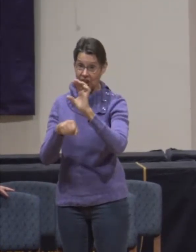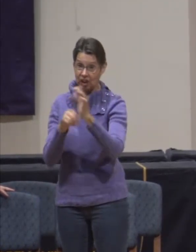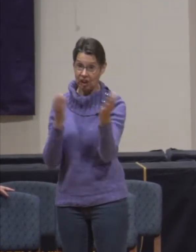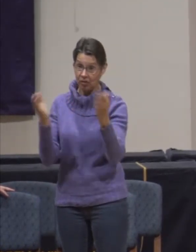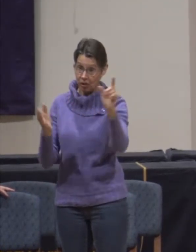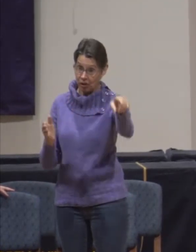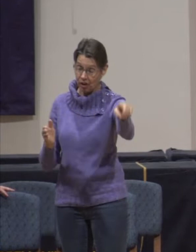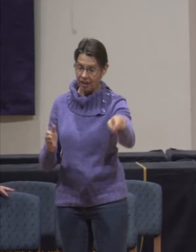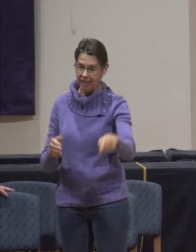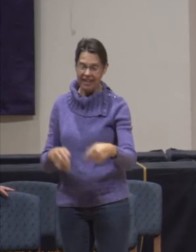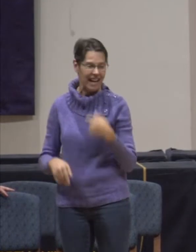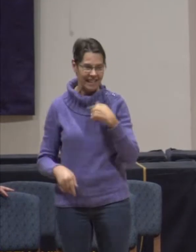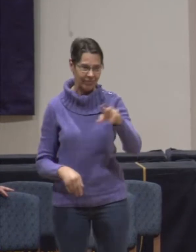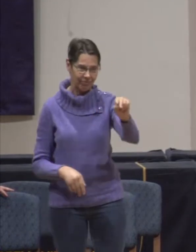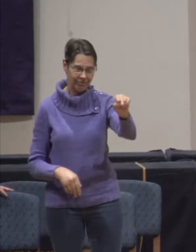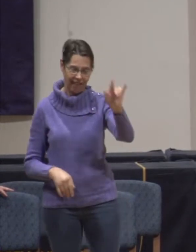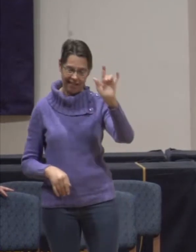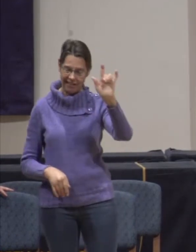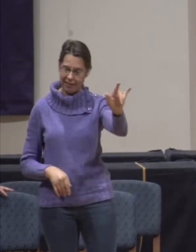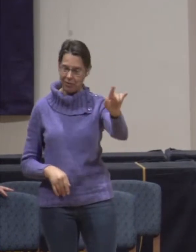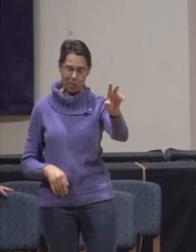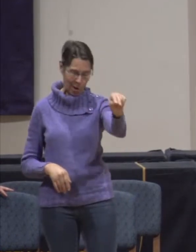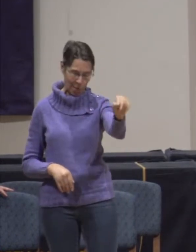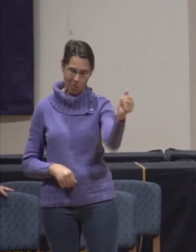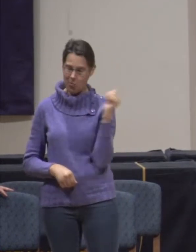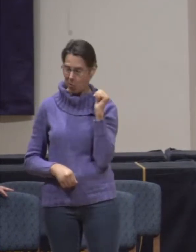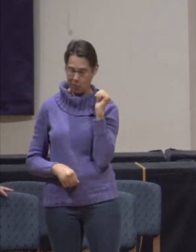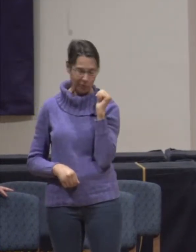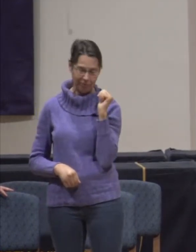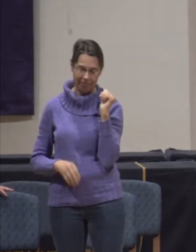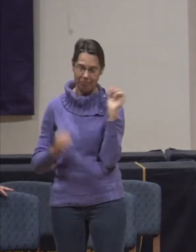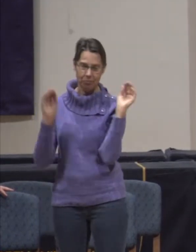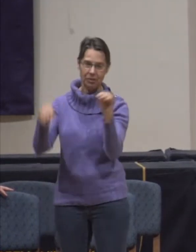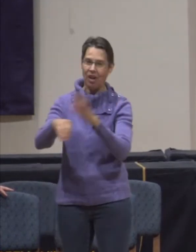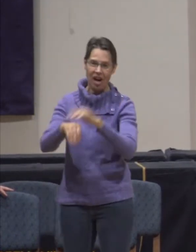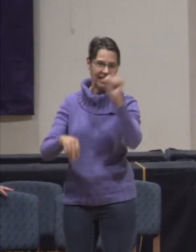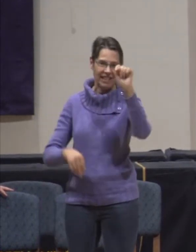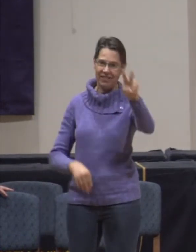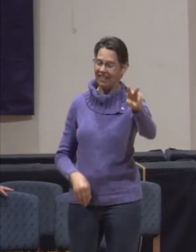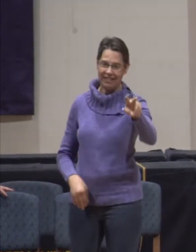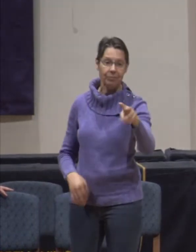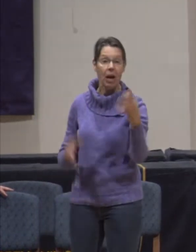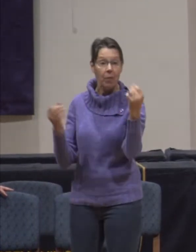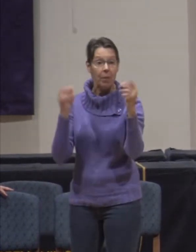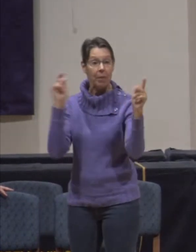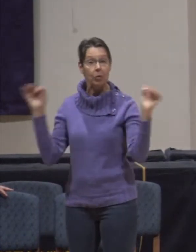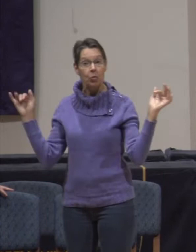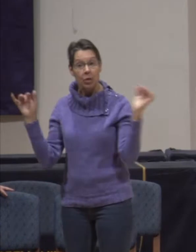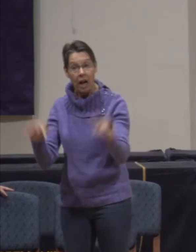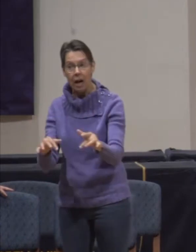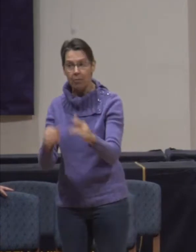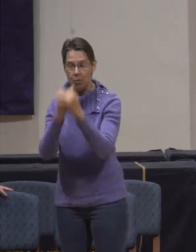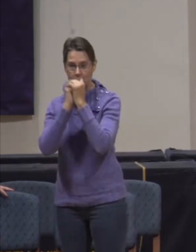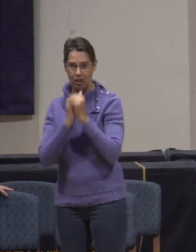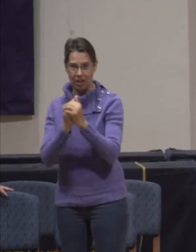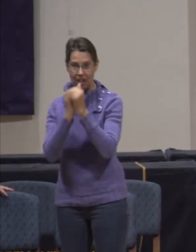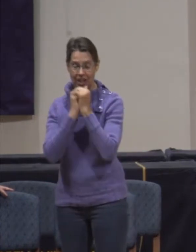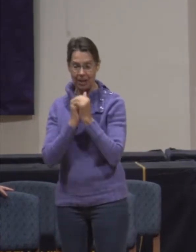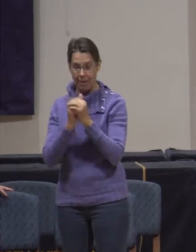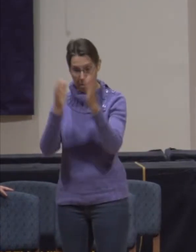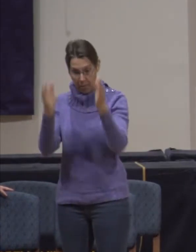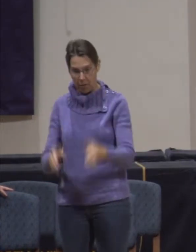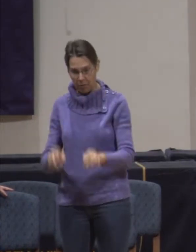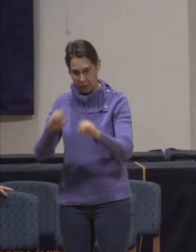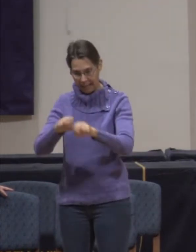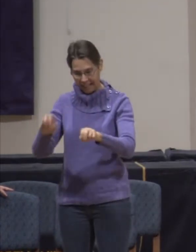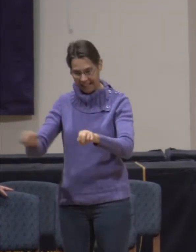no, I am pretty staunchly opposed to that because I want people to come to worship in person. I want them to sit